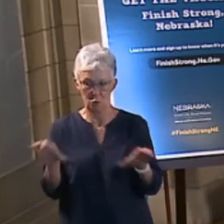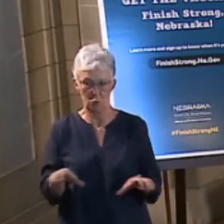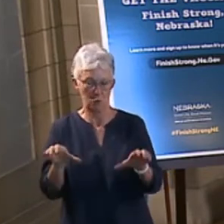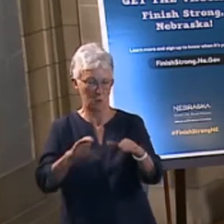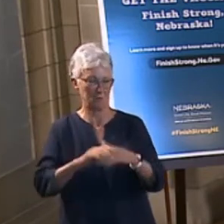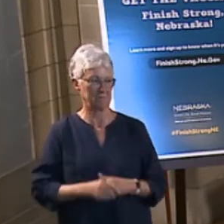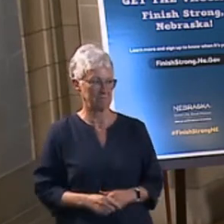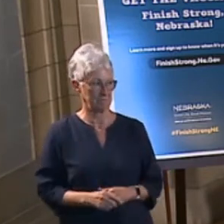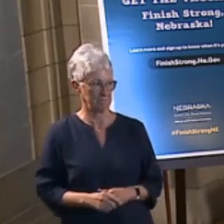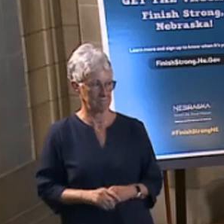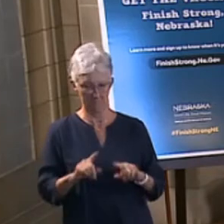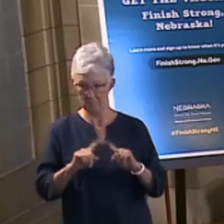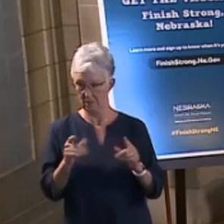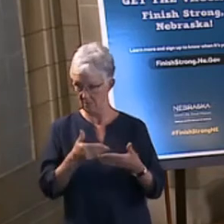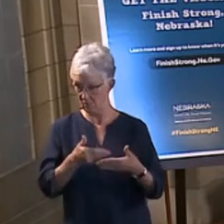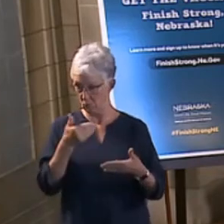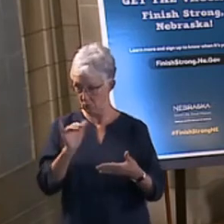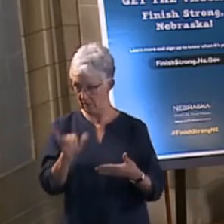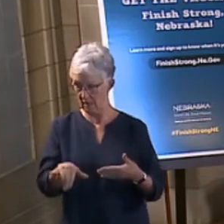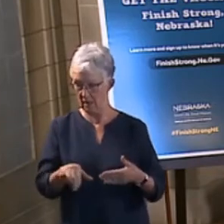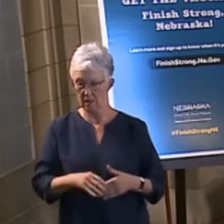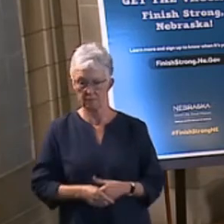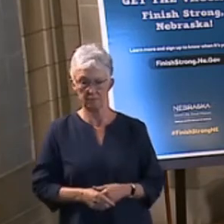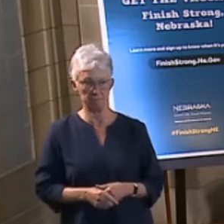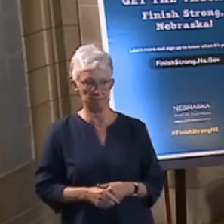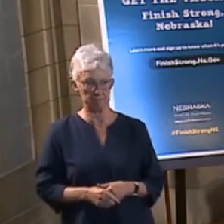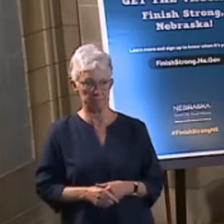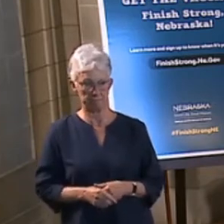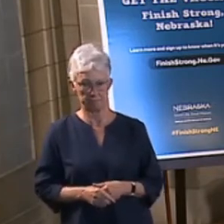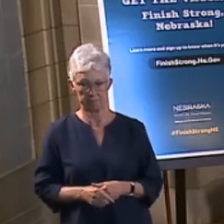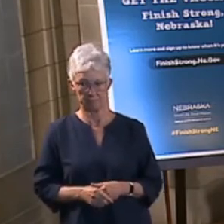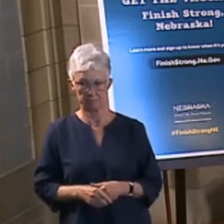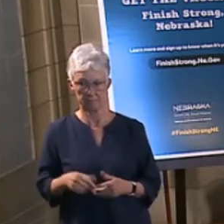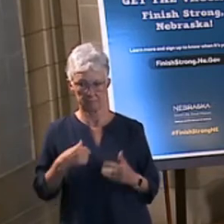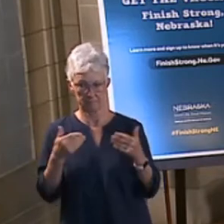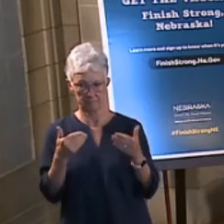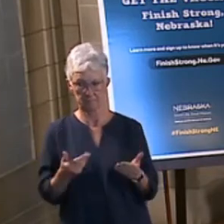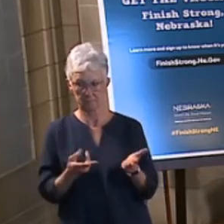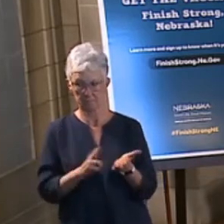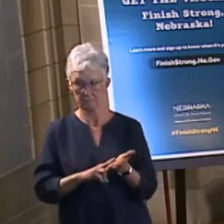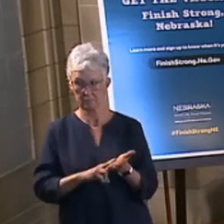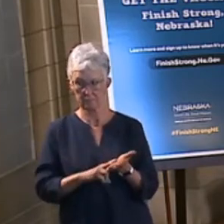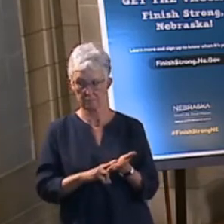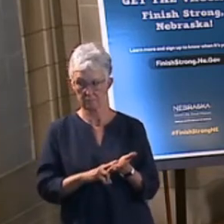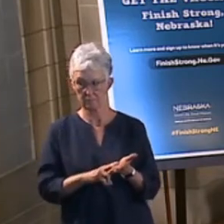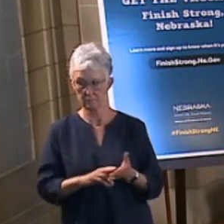that, let me go ahead and sign this.